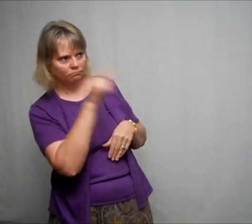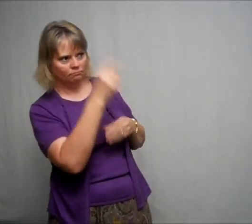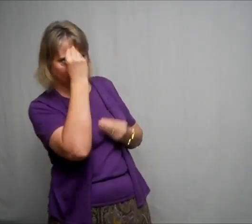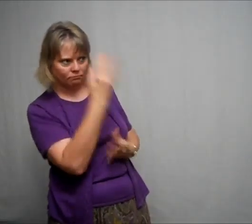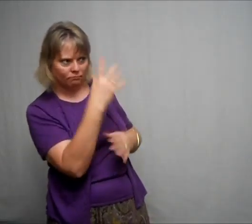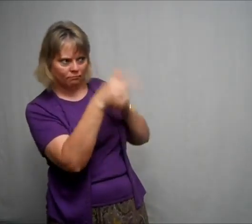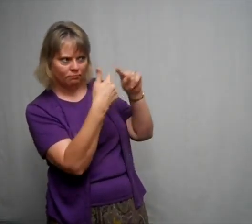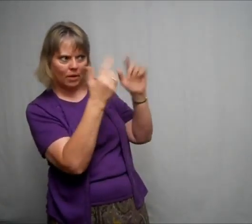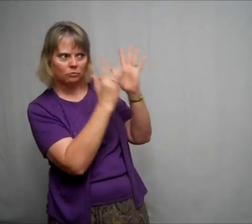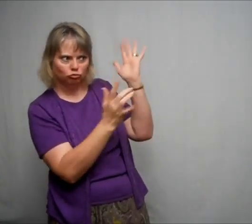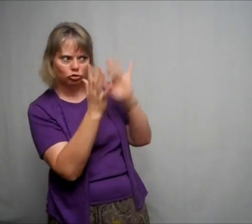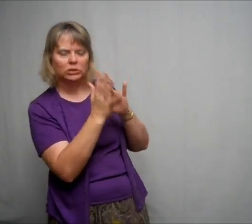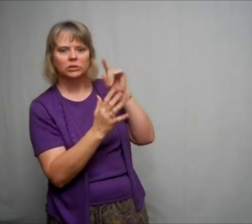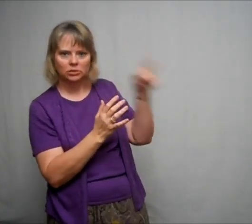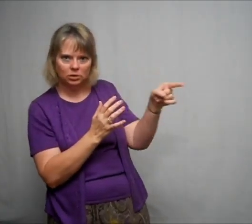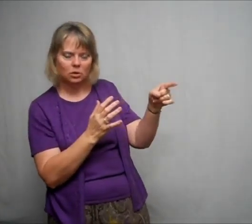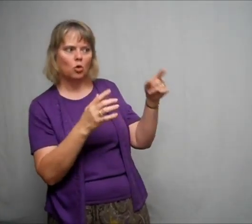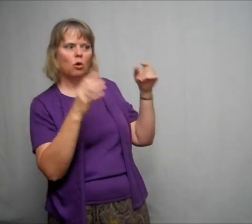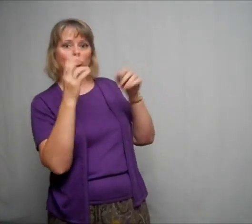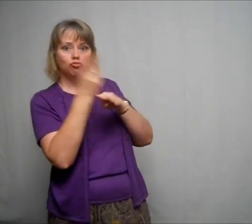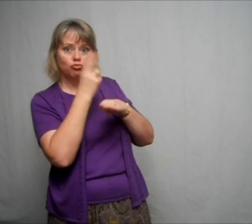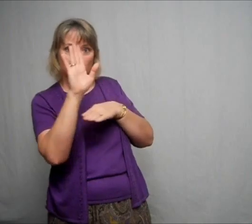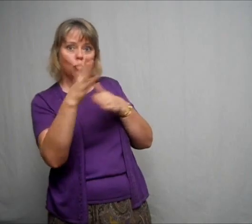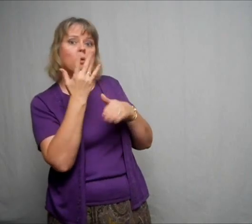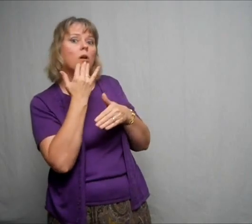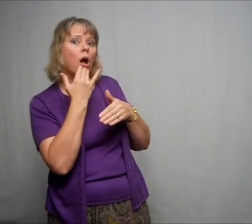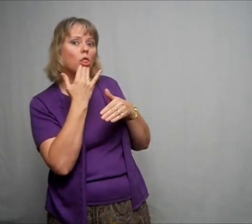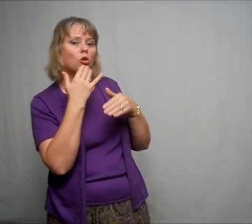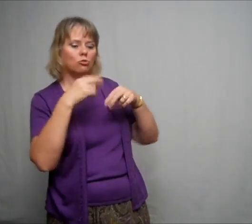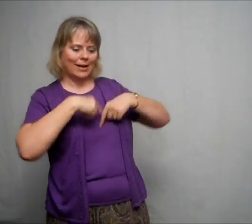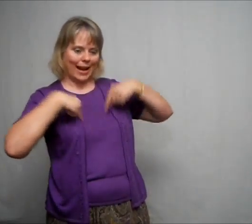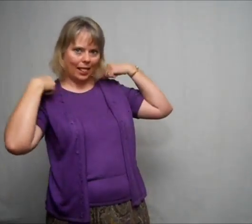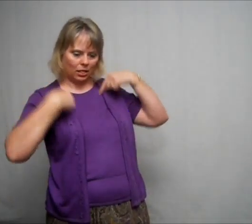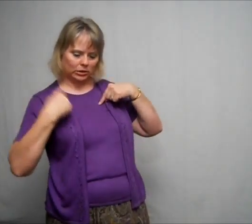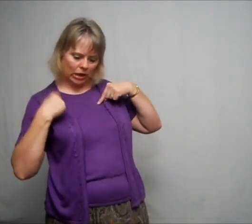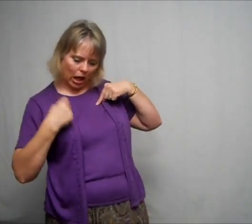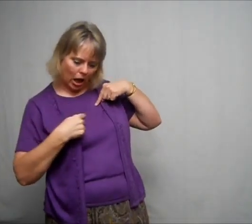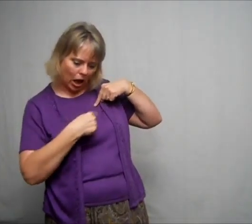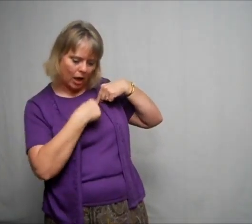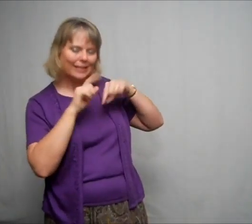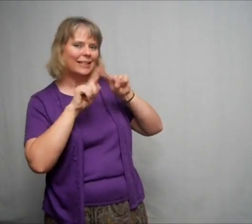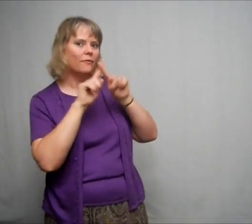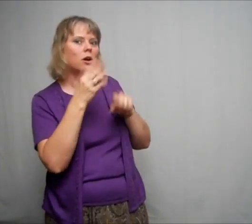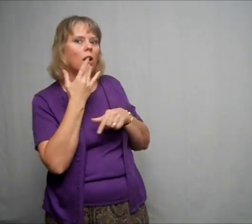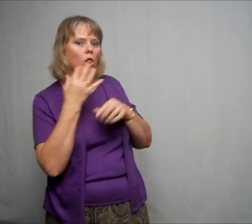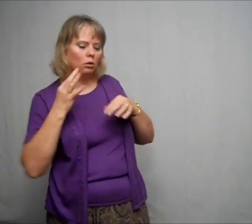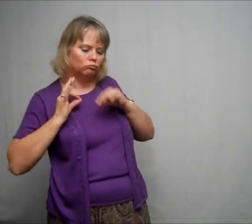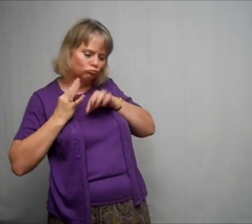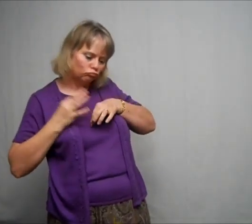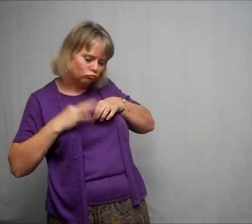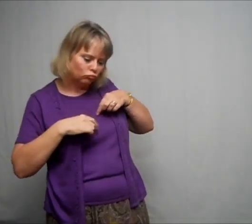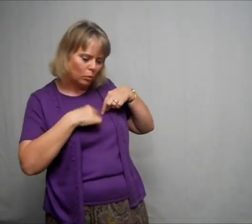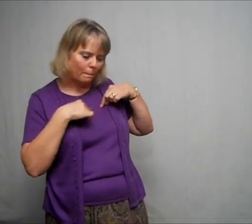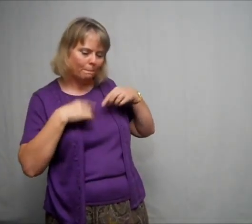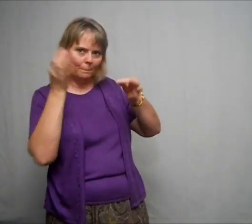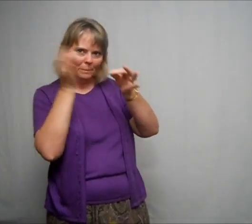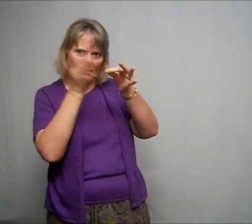them. And once they finished telling their story about what each of the beads on their necklace represented, they